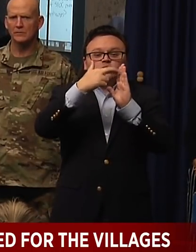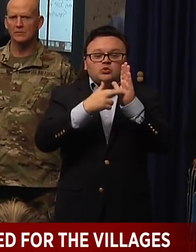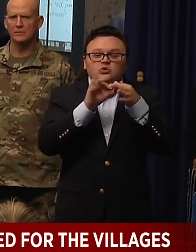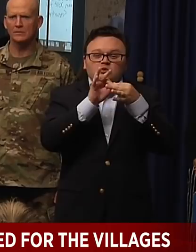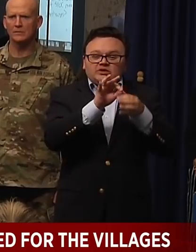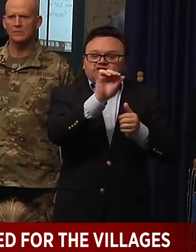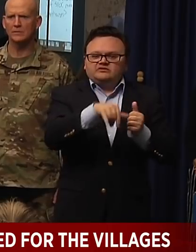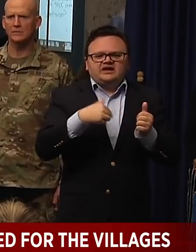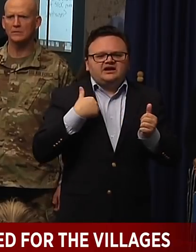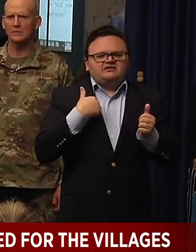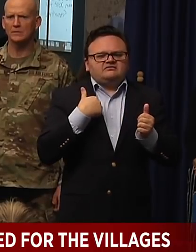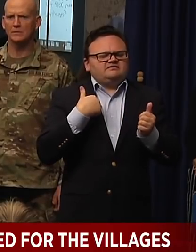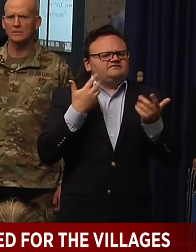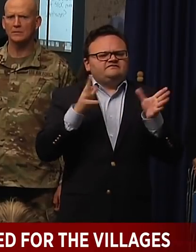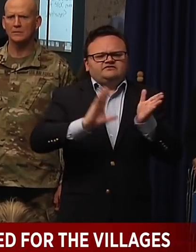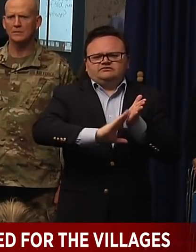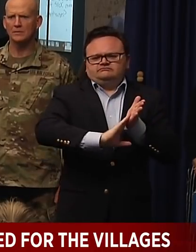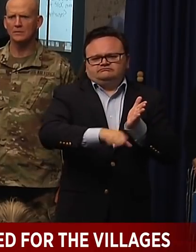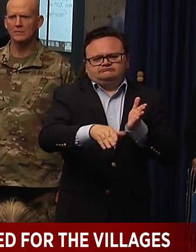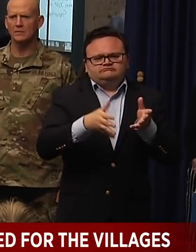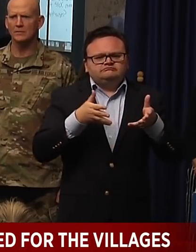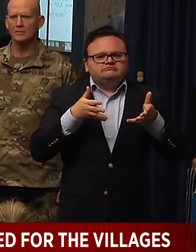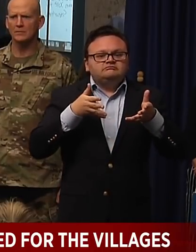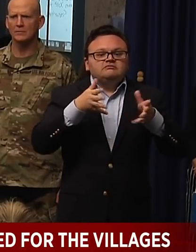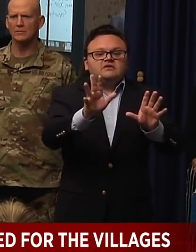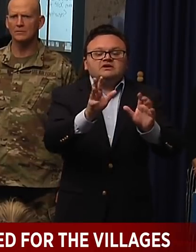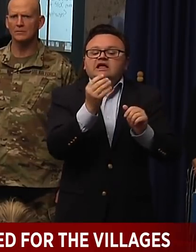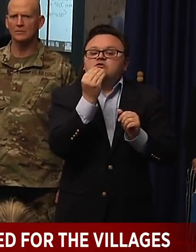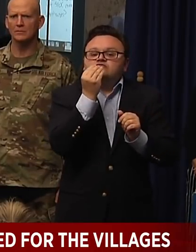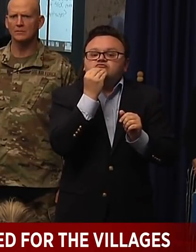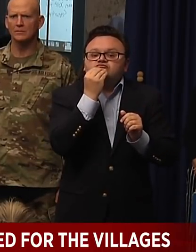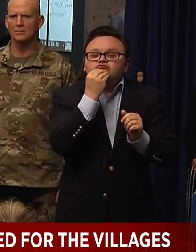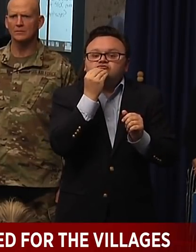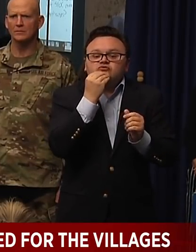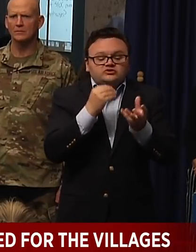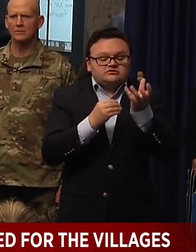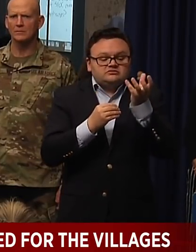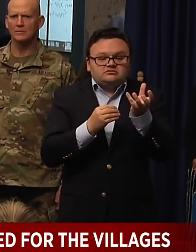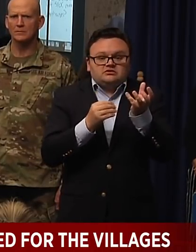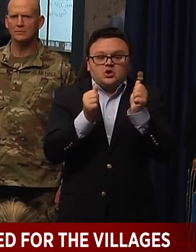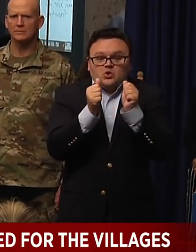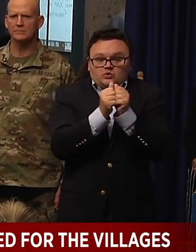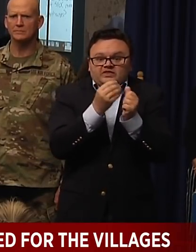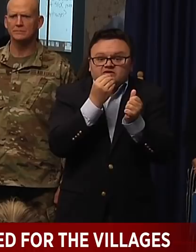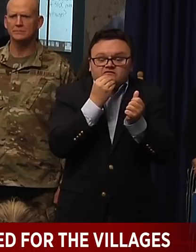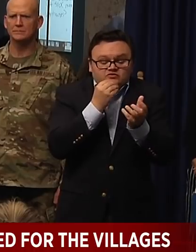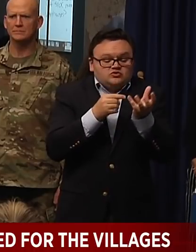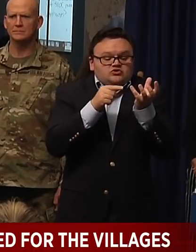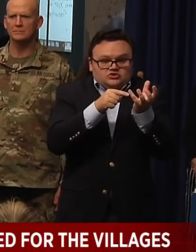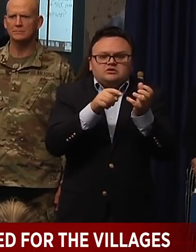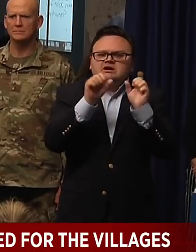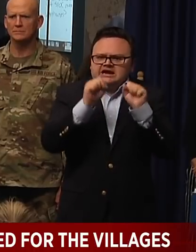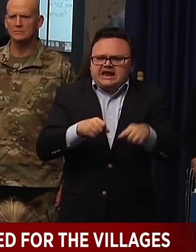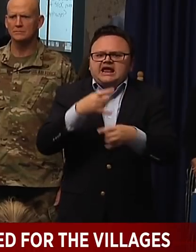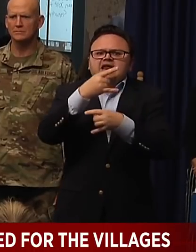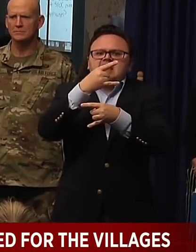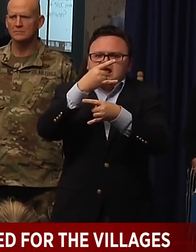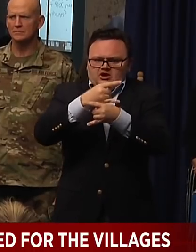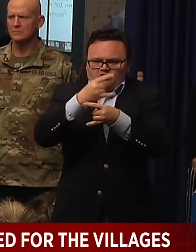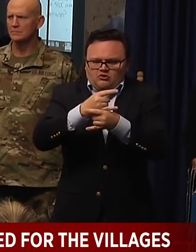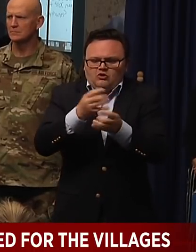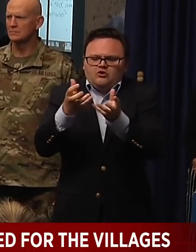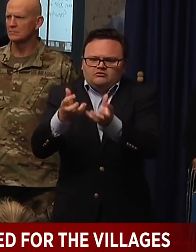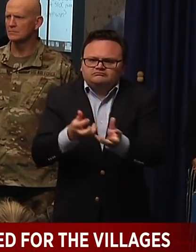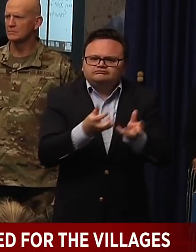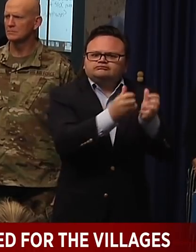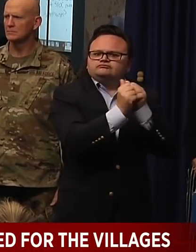the restaurants to deliver with meals alcohol deliveries as well. And then because we stopped